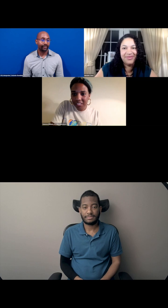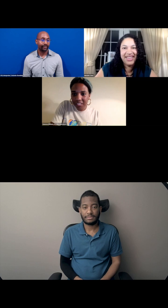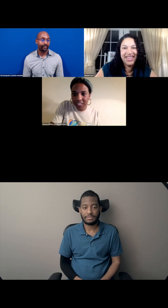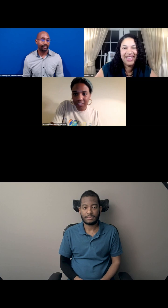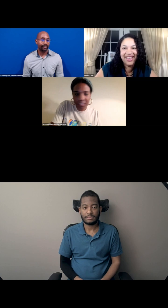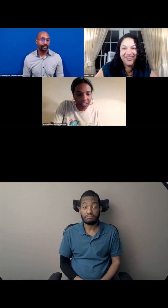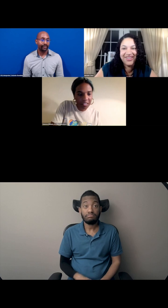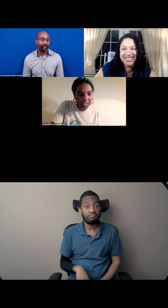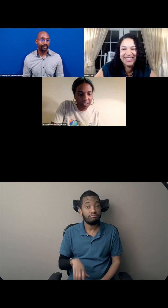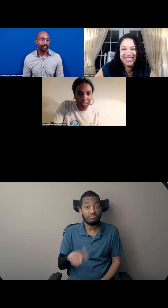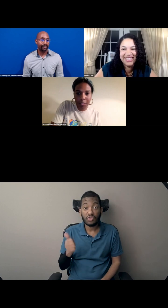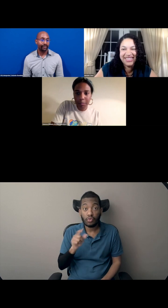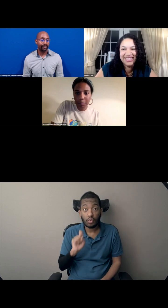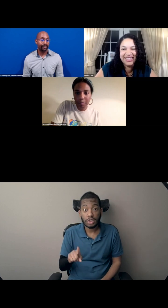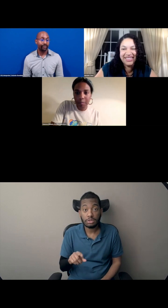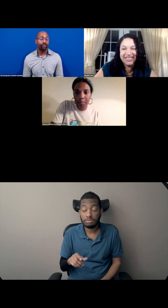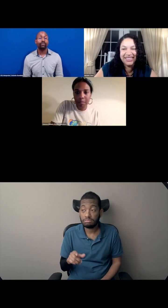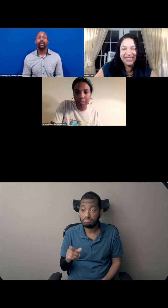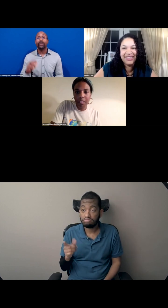Any other questions?